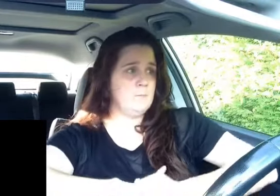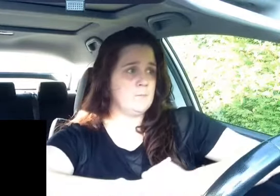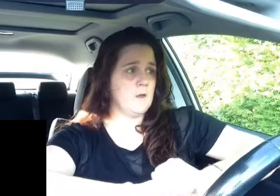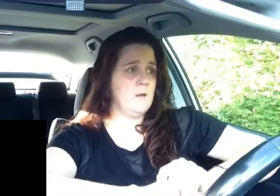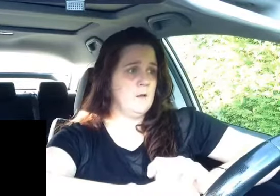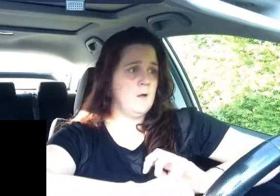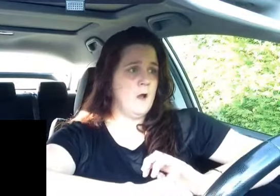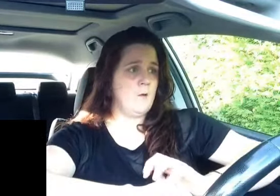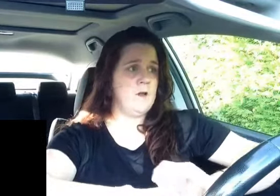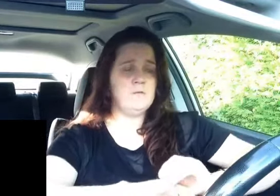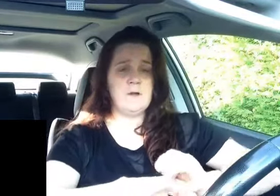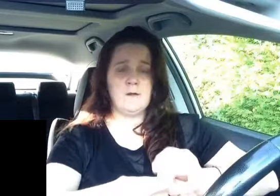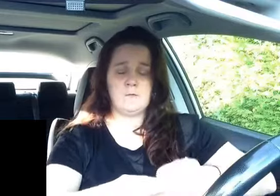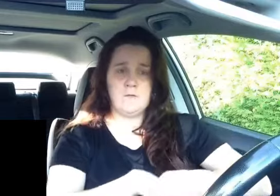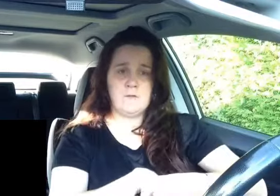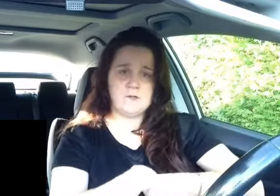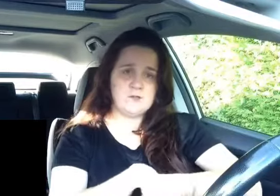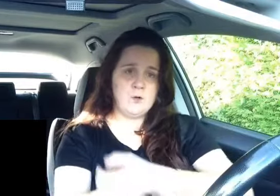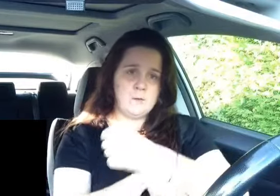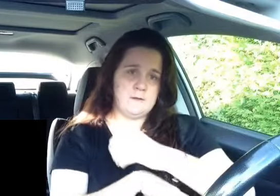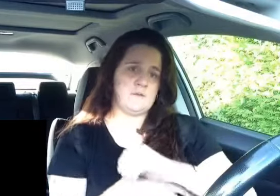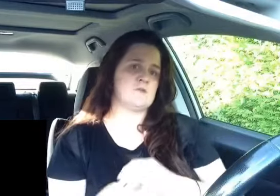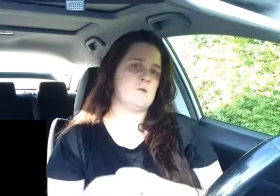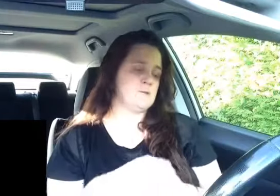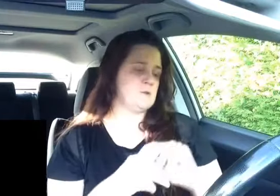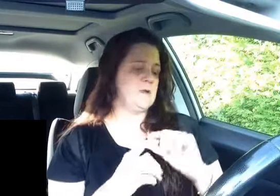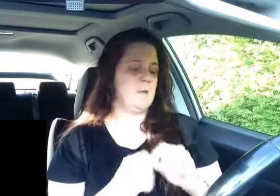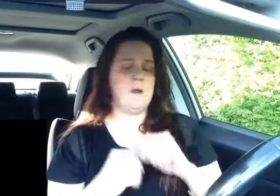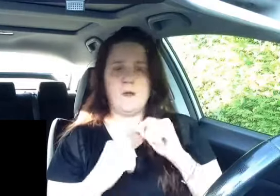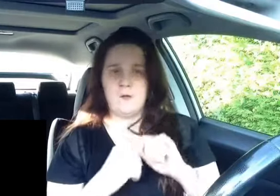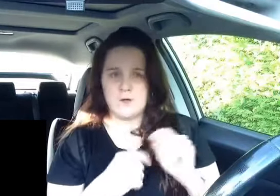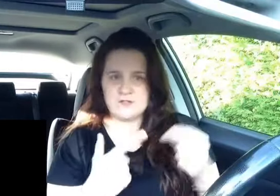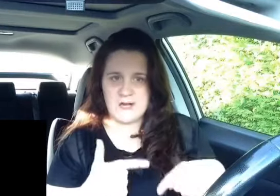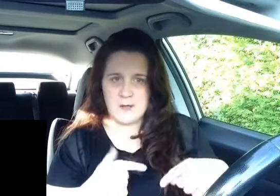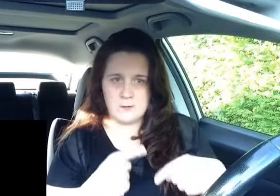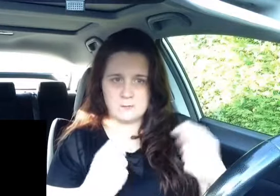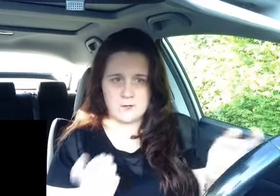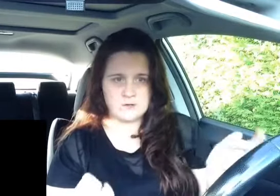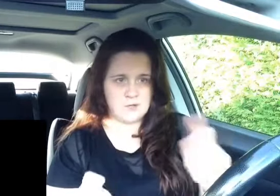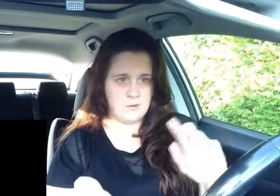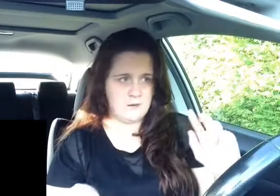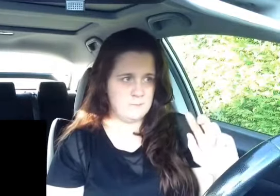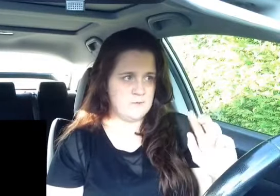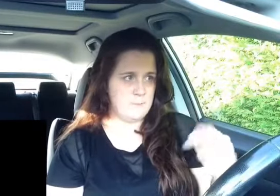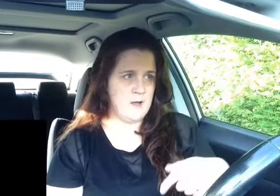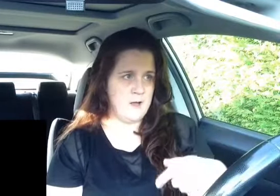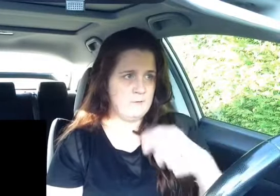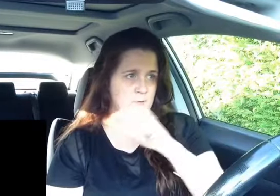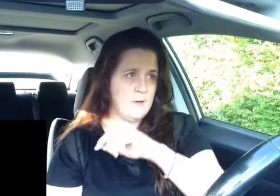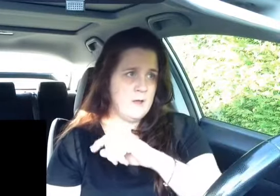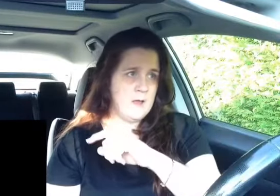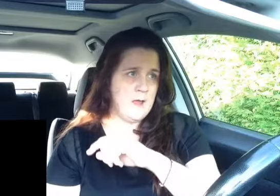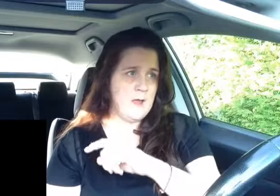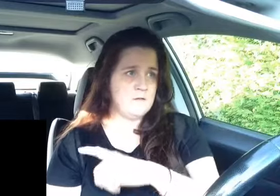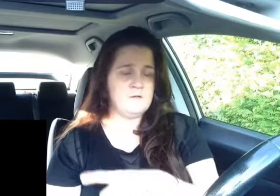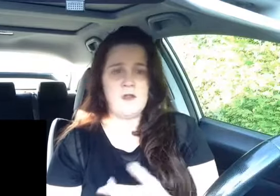i'll leave a link for the original in the description down below go check it out go show him some love and yeah